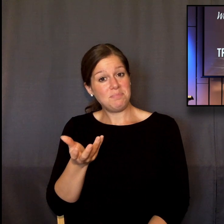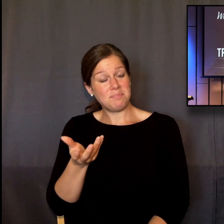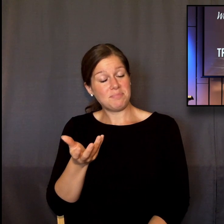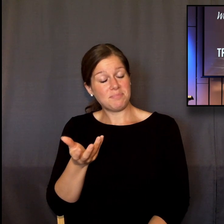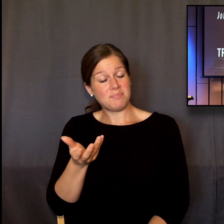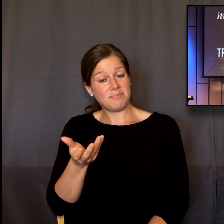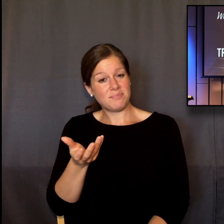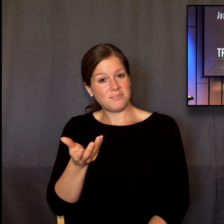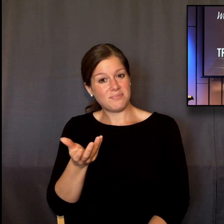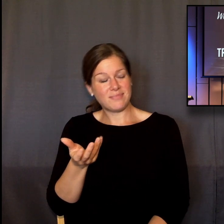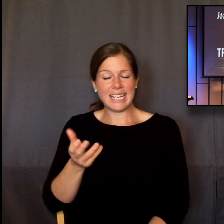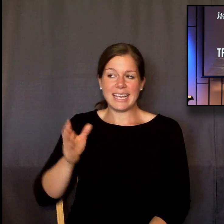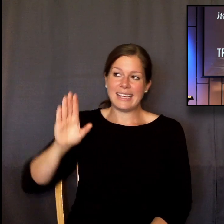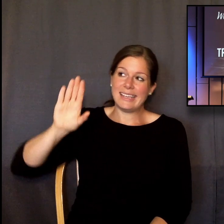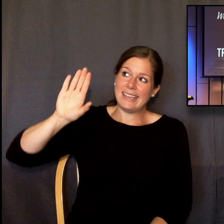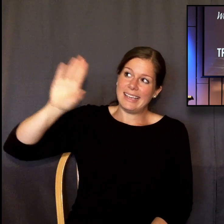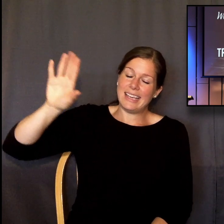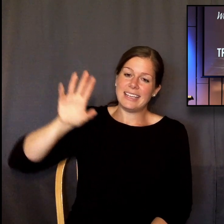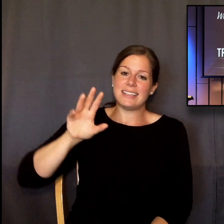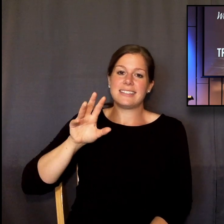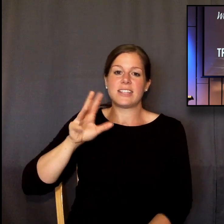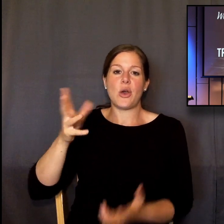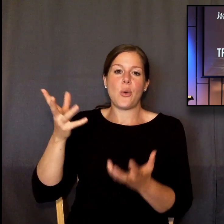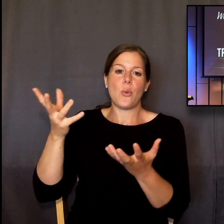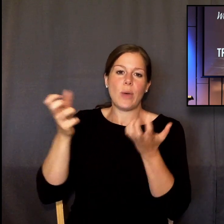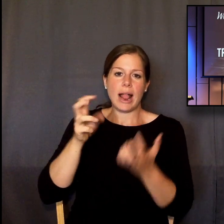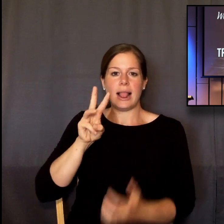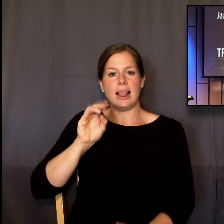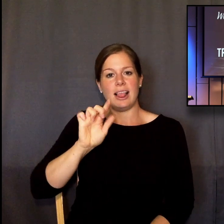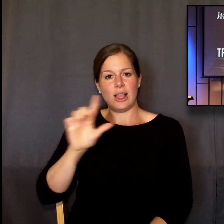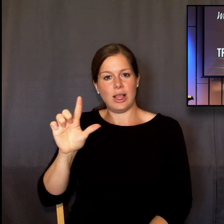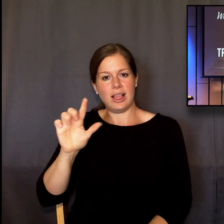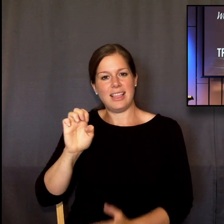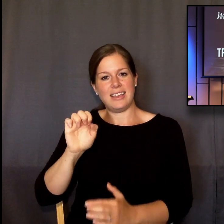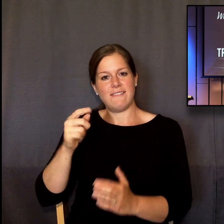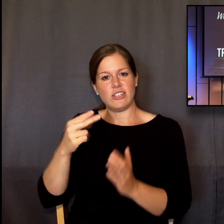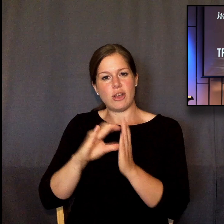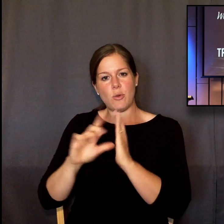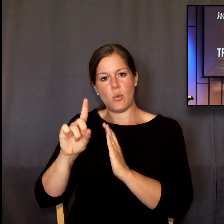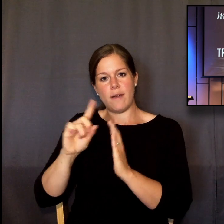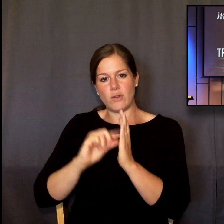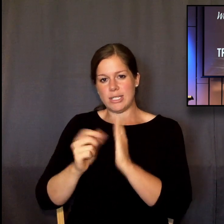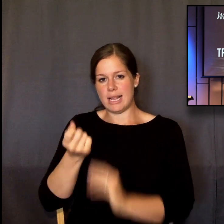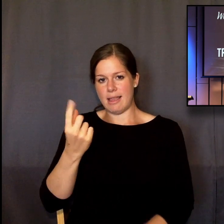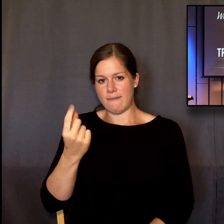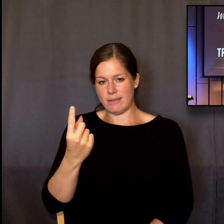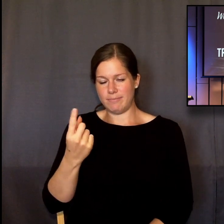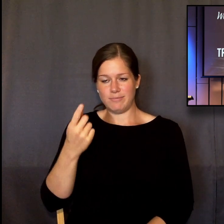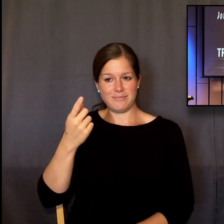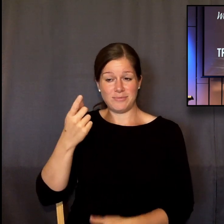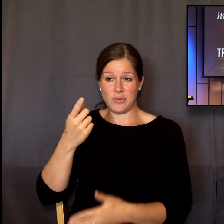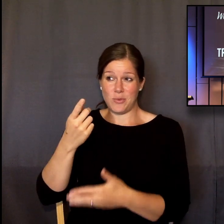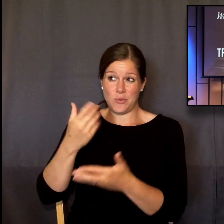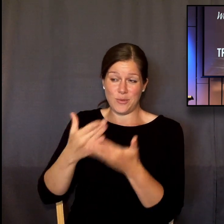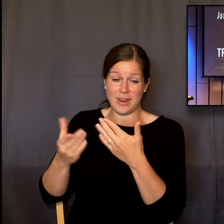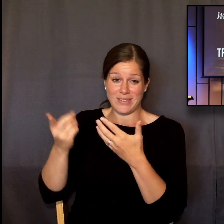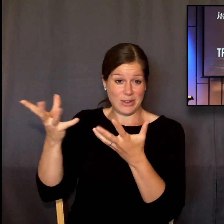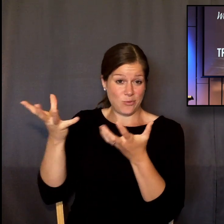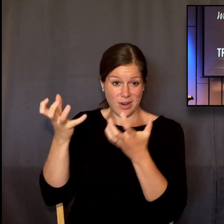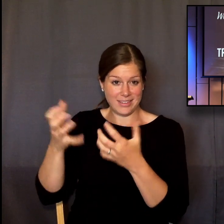plan is based on his will. Ephesians 1 11. What he wants. Or the way I put it for point